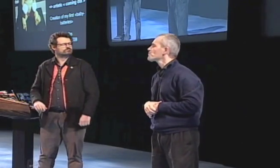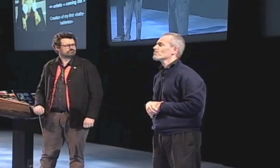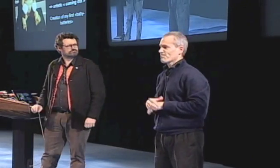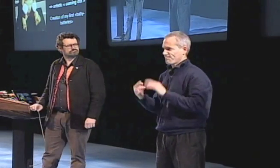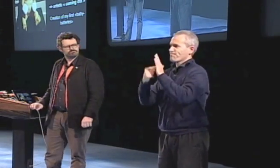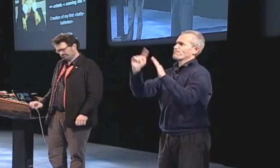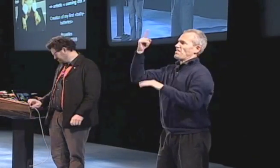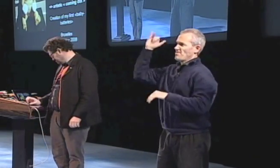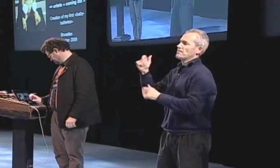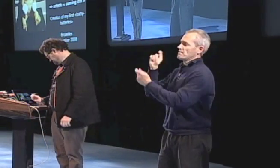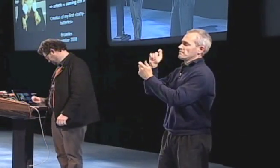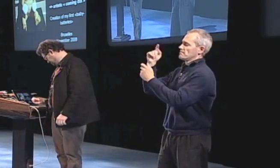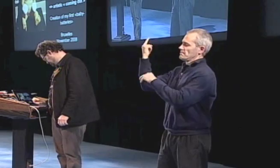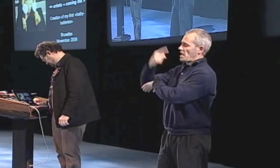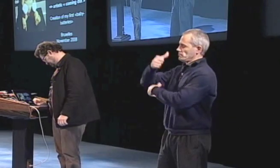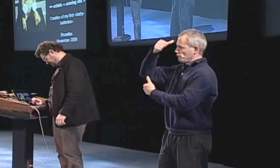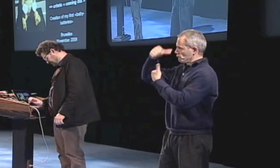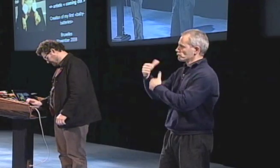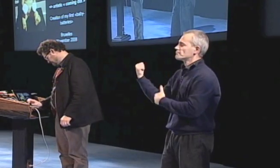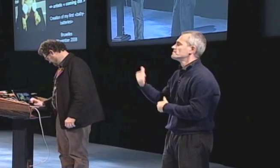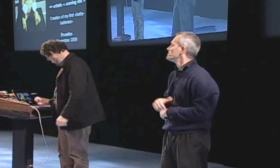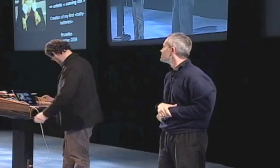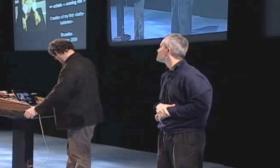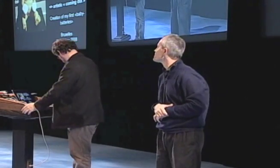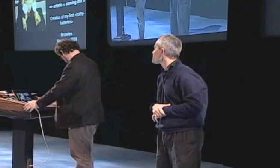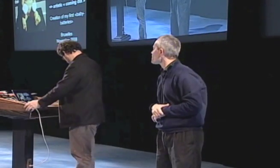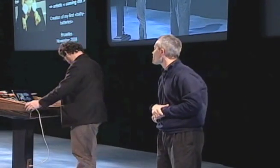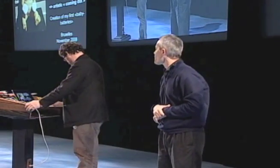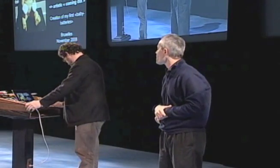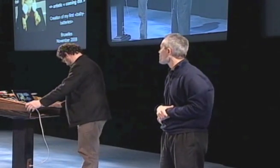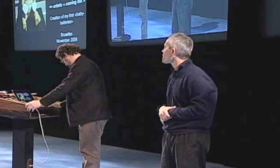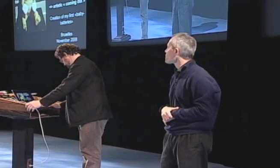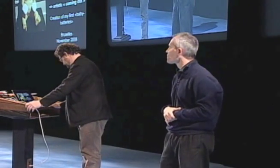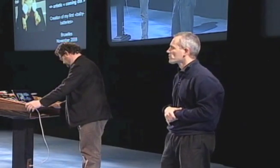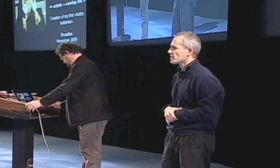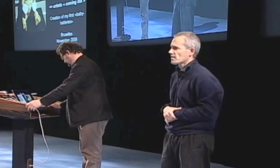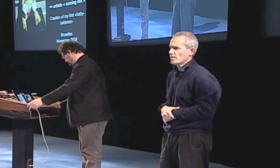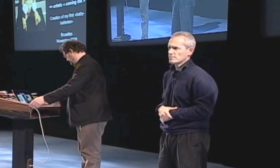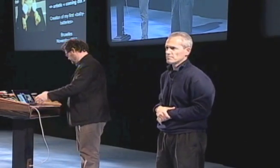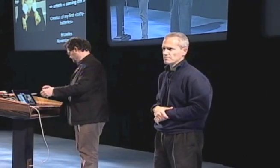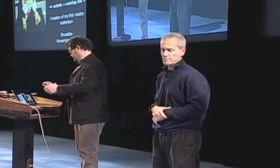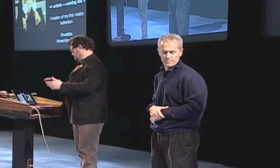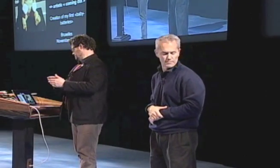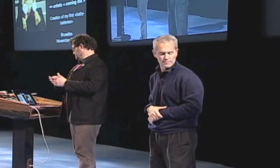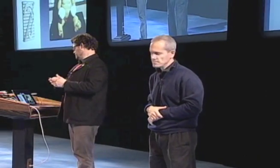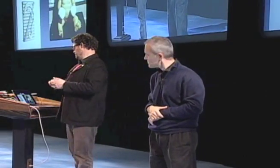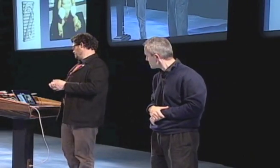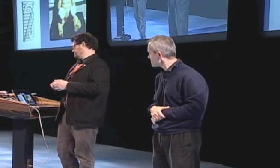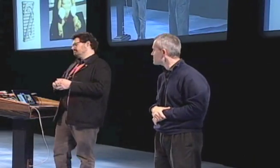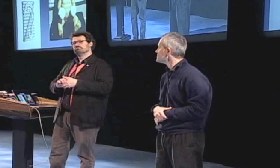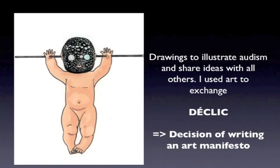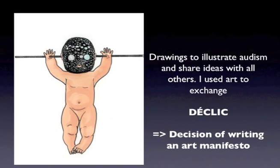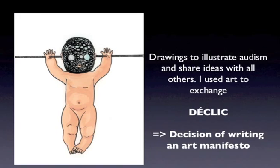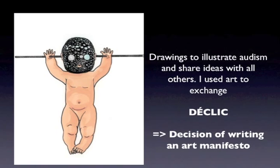in November 2008.